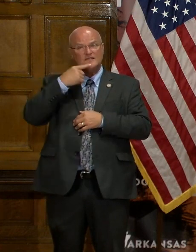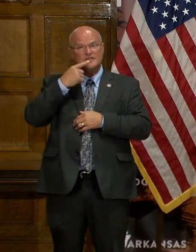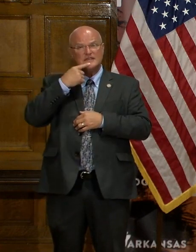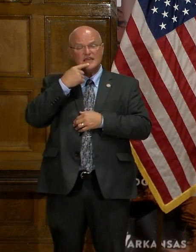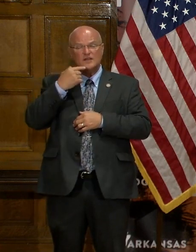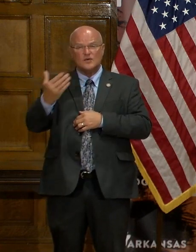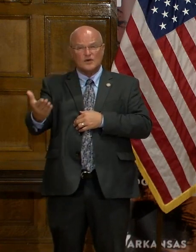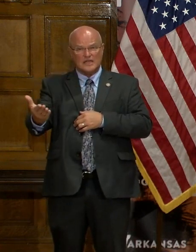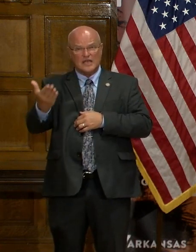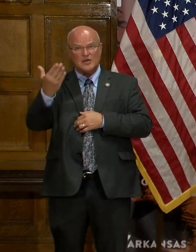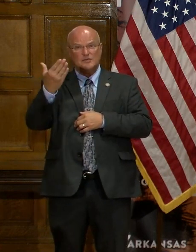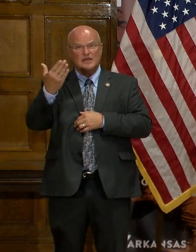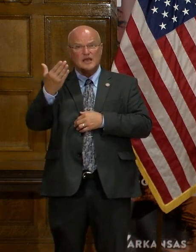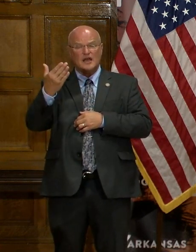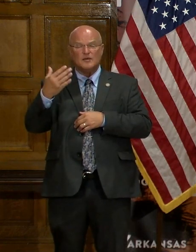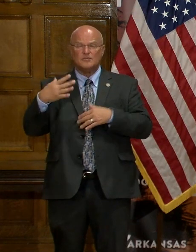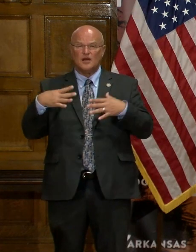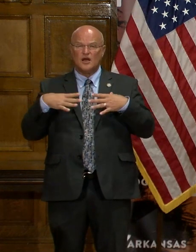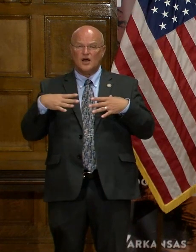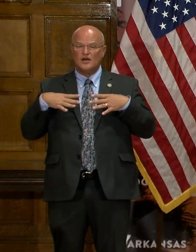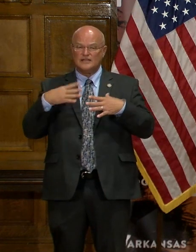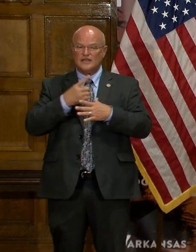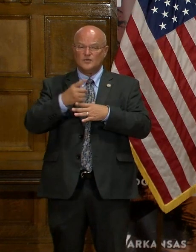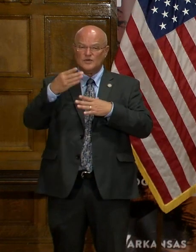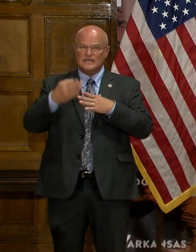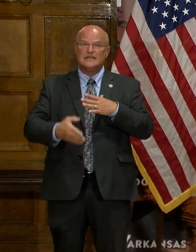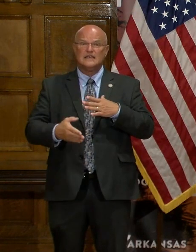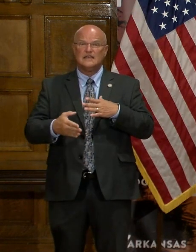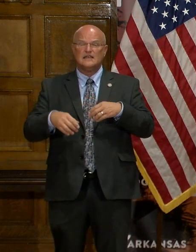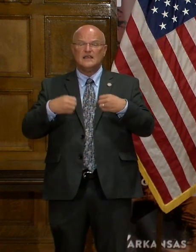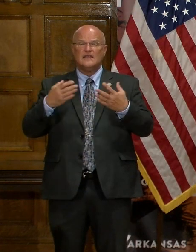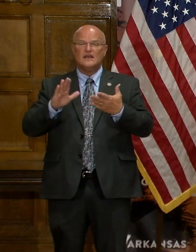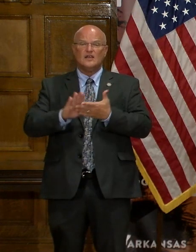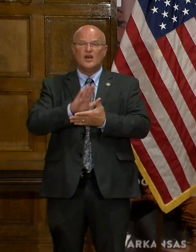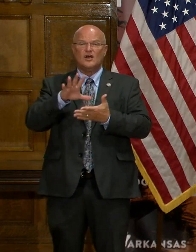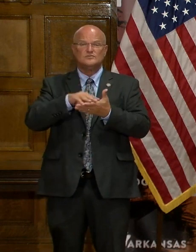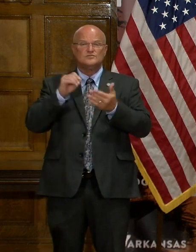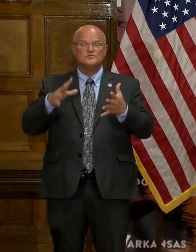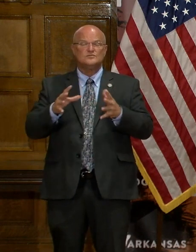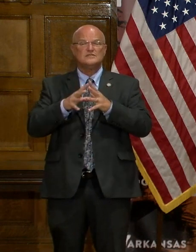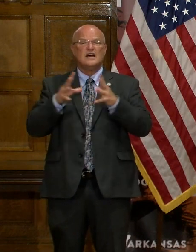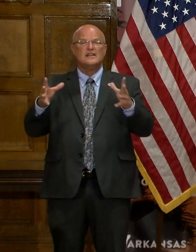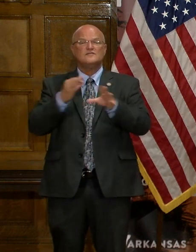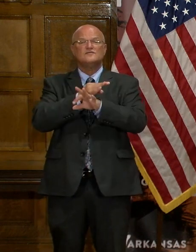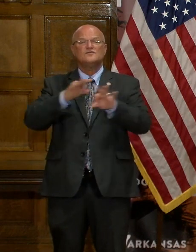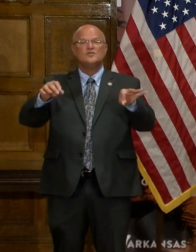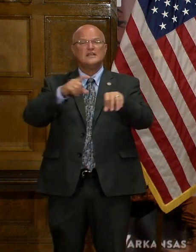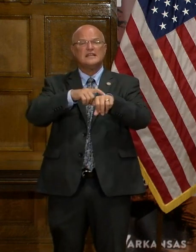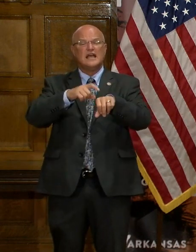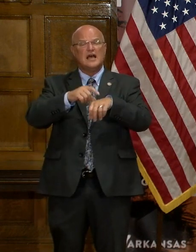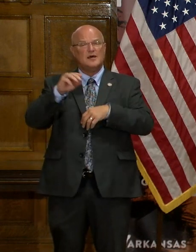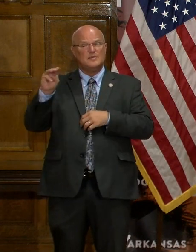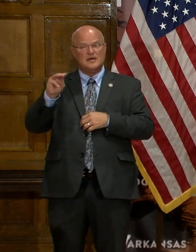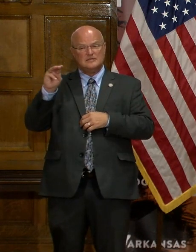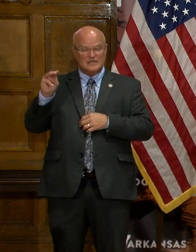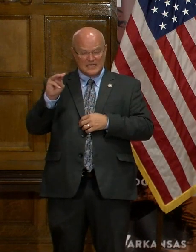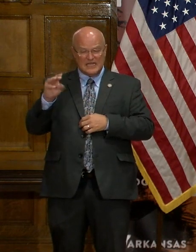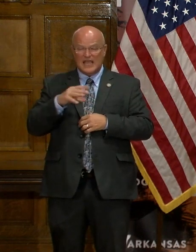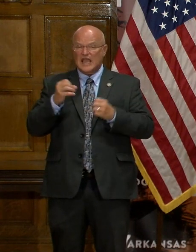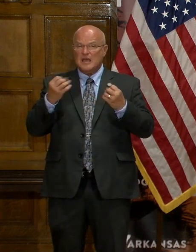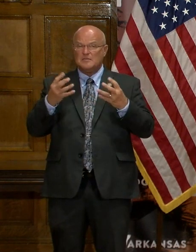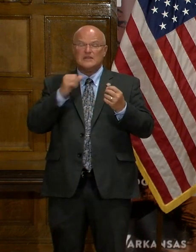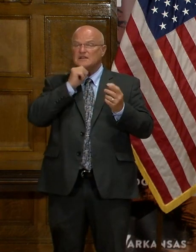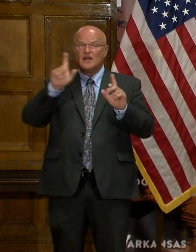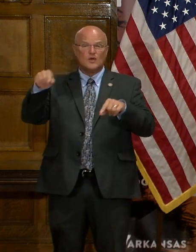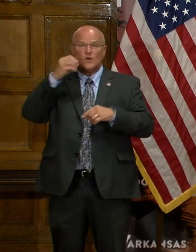coming up on a, on a major holiday. This will give the college students a lot of free time. And as mentioned, many are